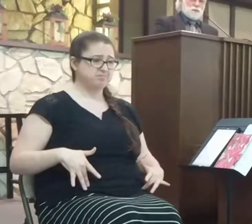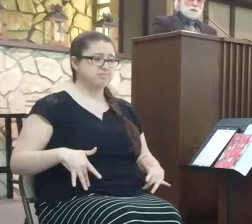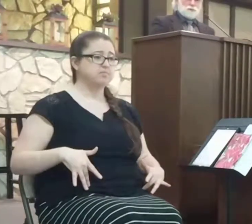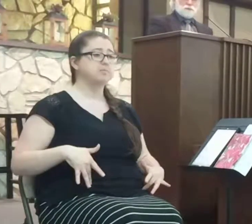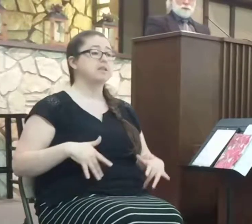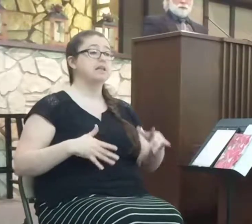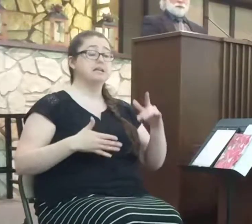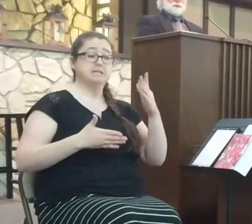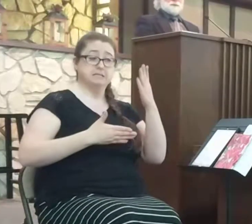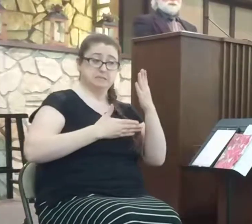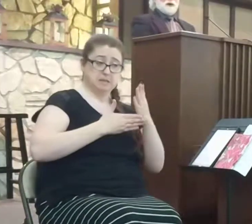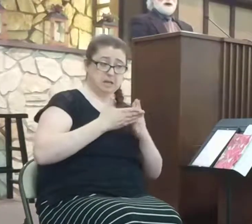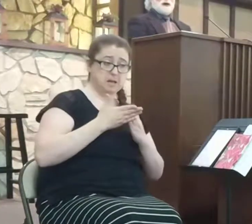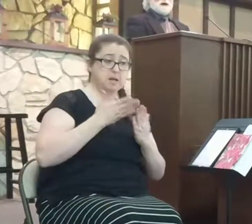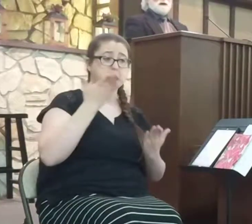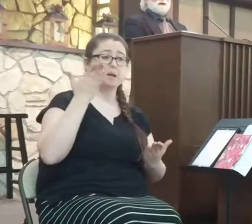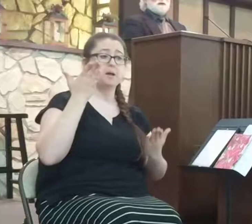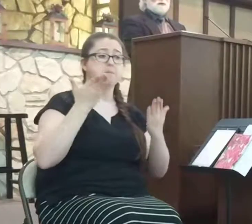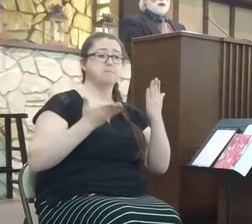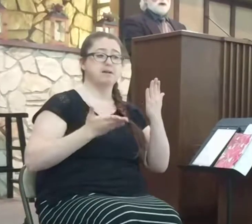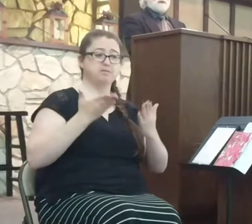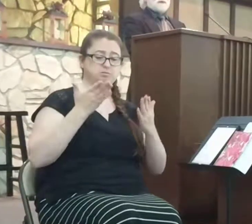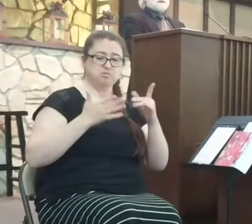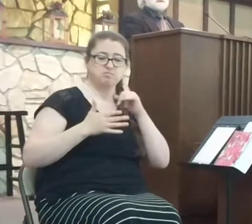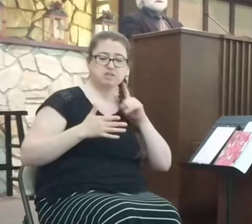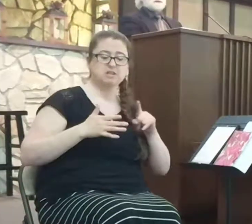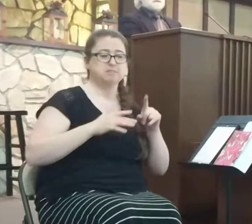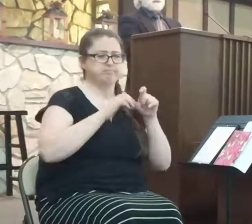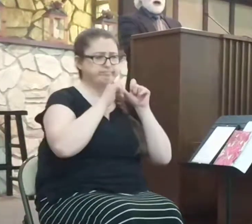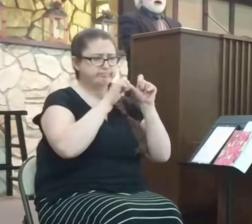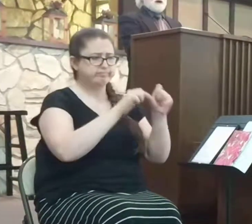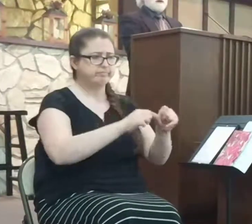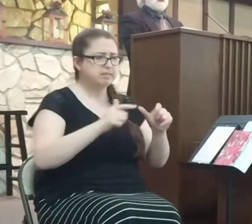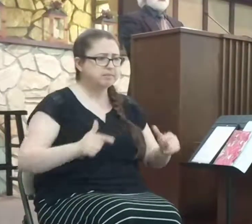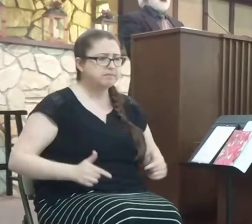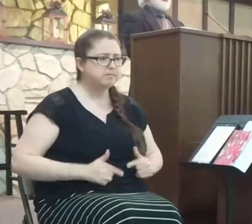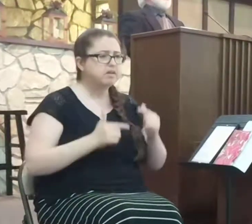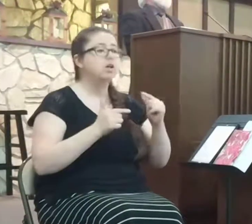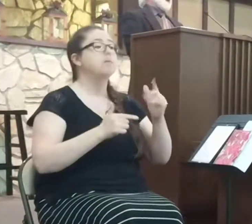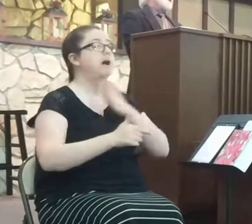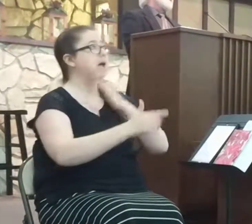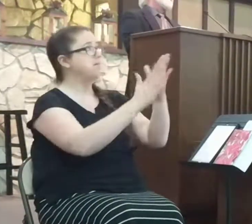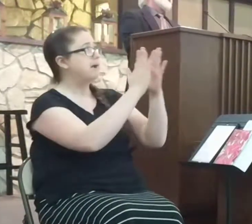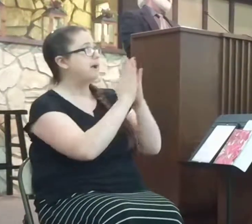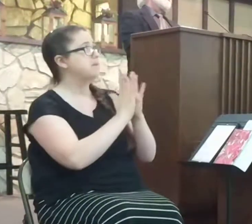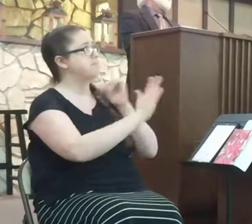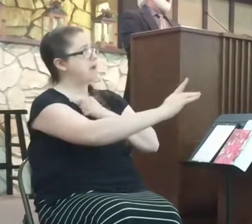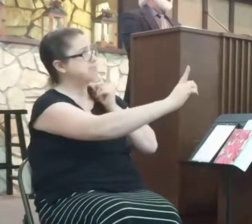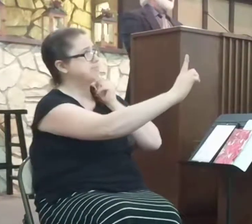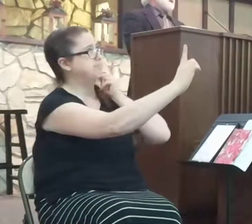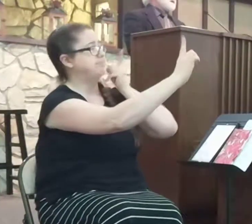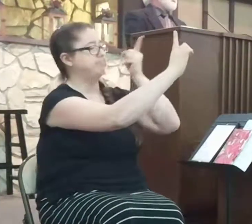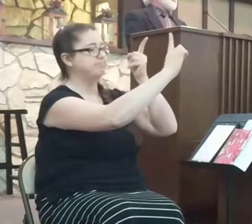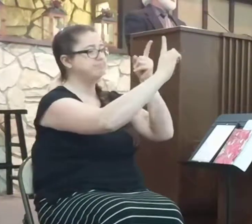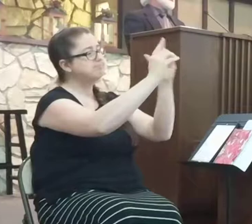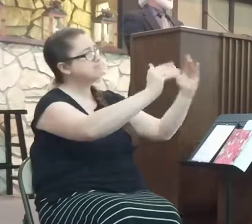Close to me now, where those are bound, my prayer, my aim is